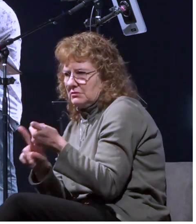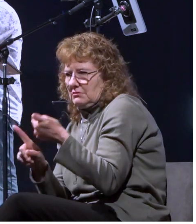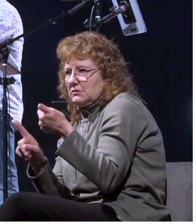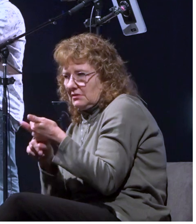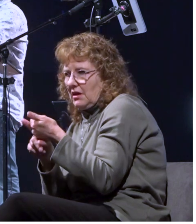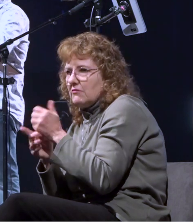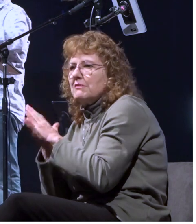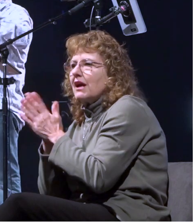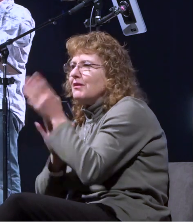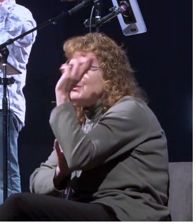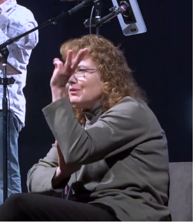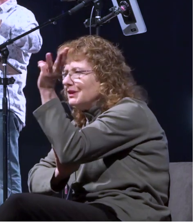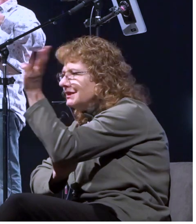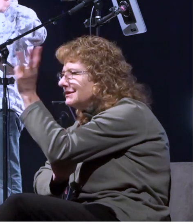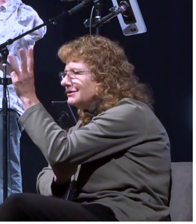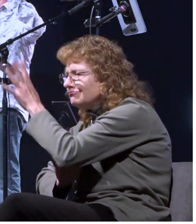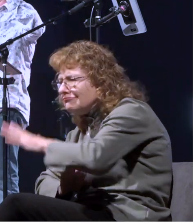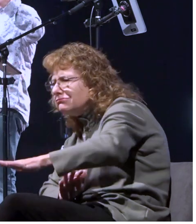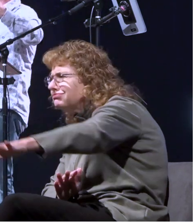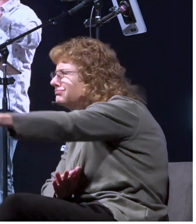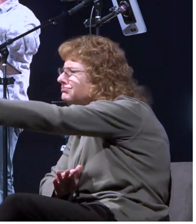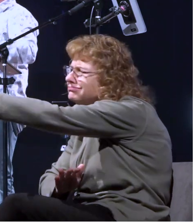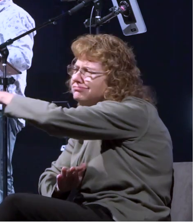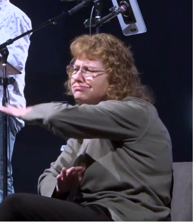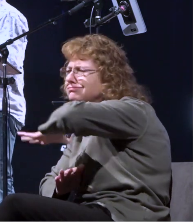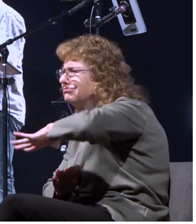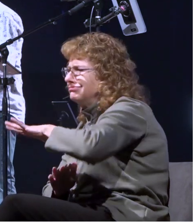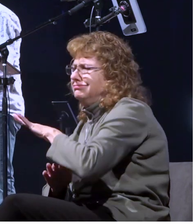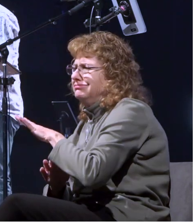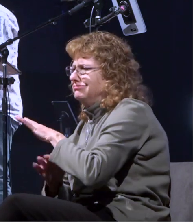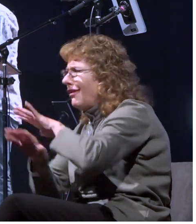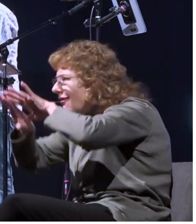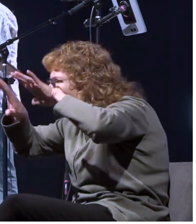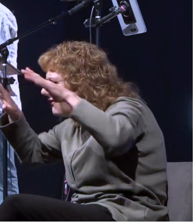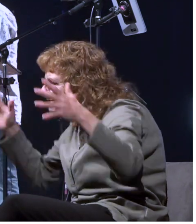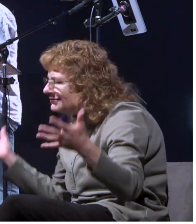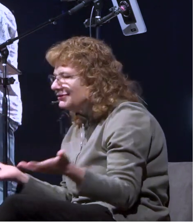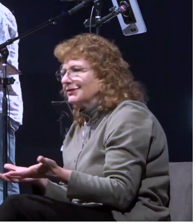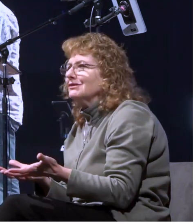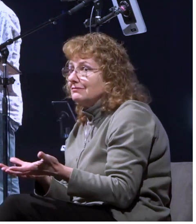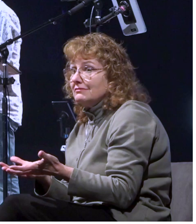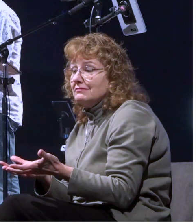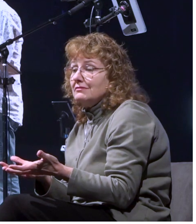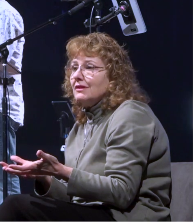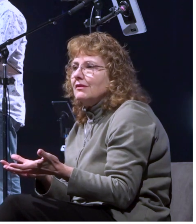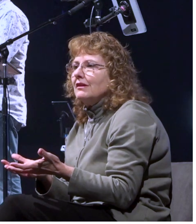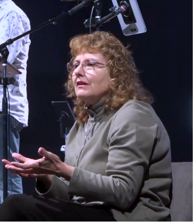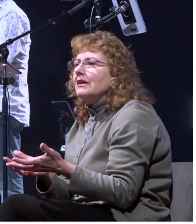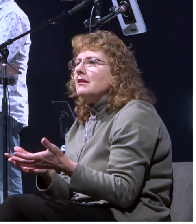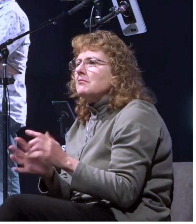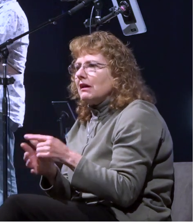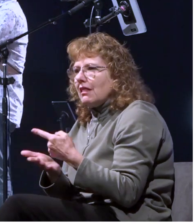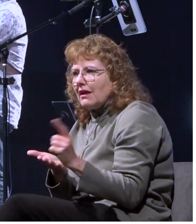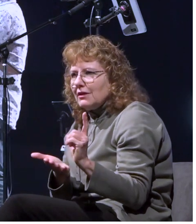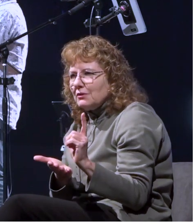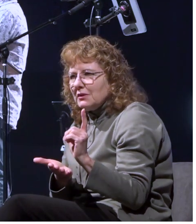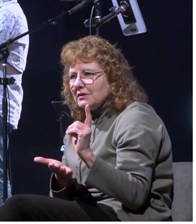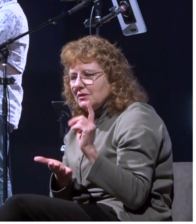in jerusalem and judea and samarian and and indeed to the ends of the earth uh so also last week we saw his prophecy